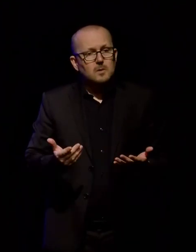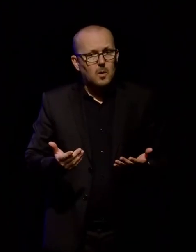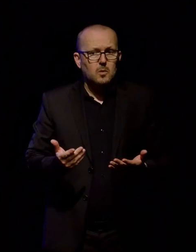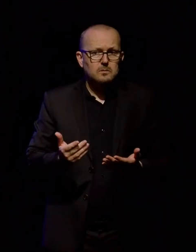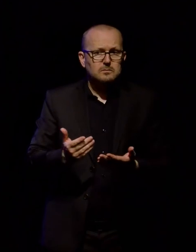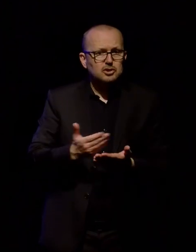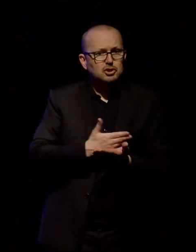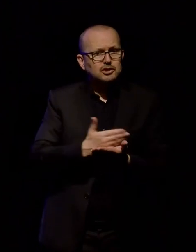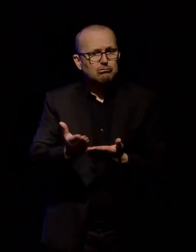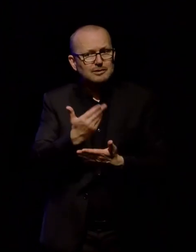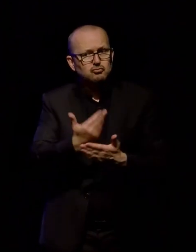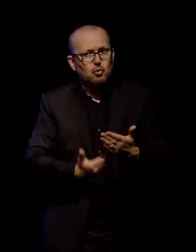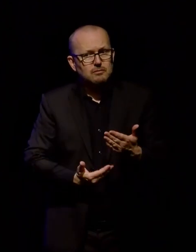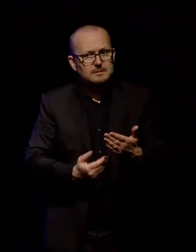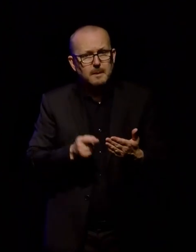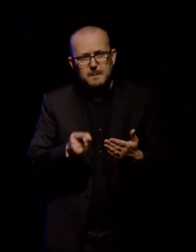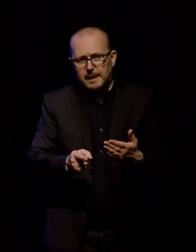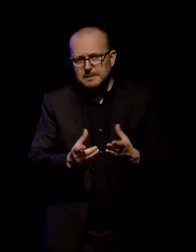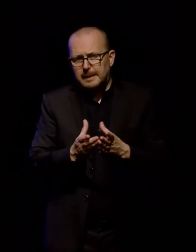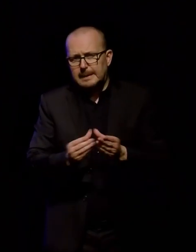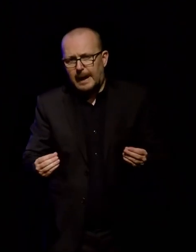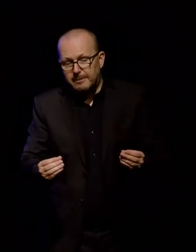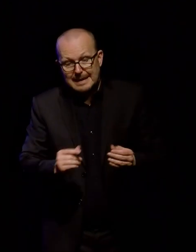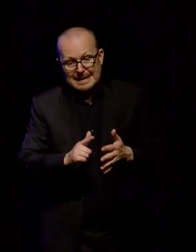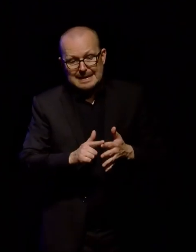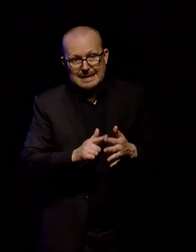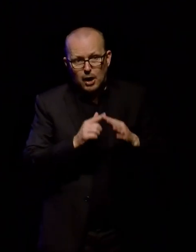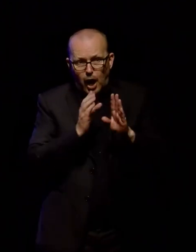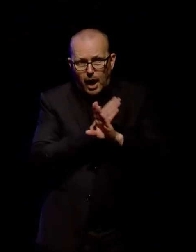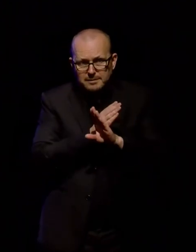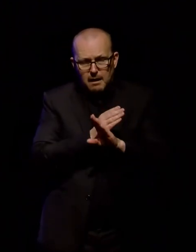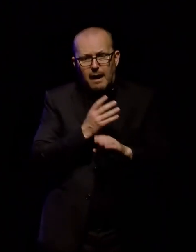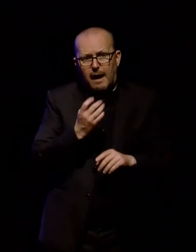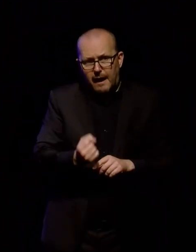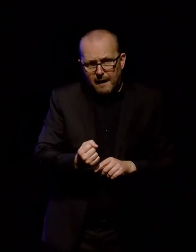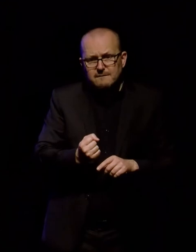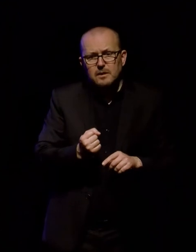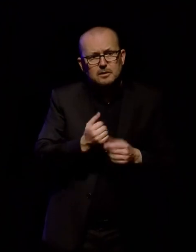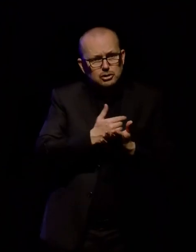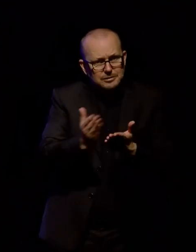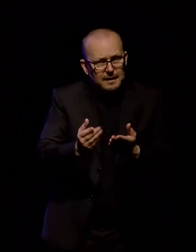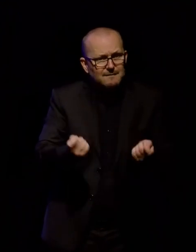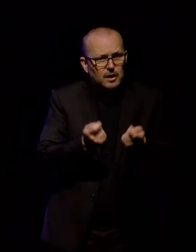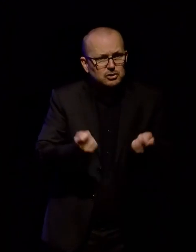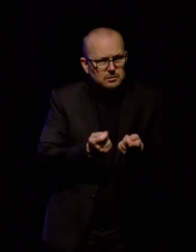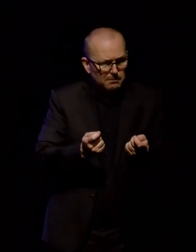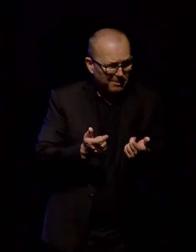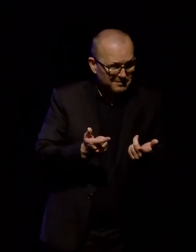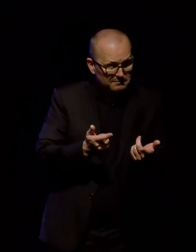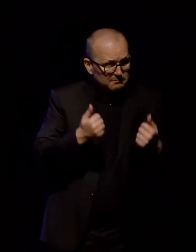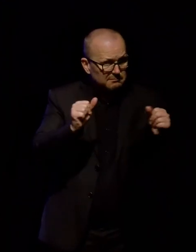that looks like the gap. eHive object pages have a comment function, but it's hard to judge how frequently it's used for sharing meaningful information.